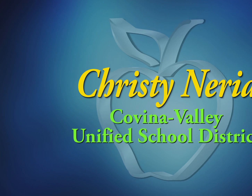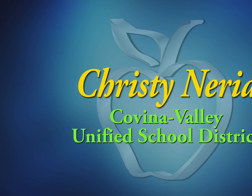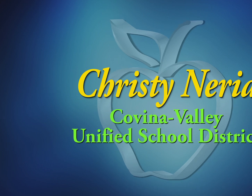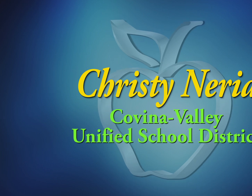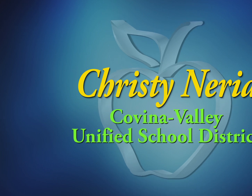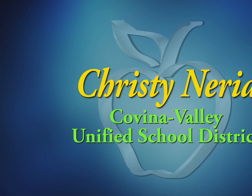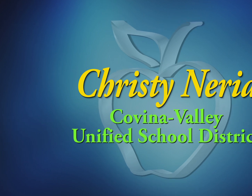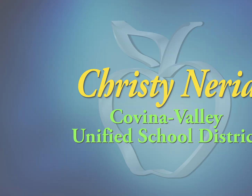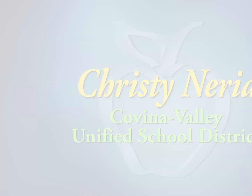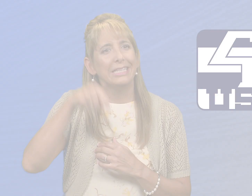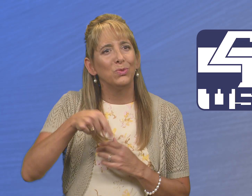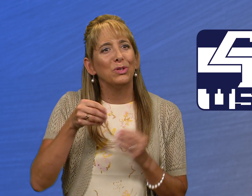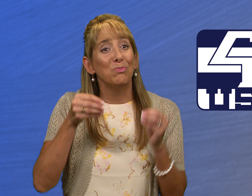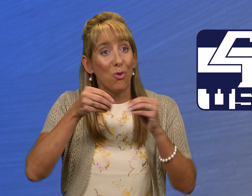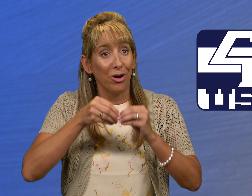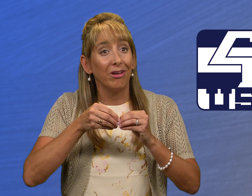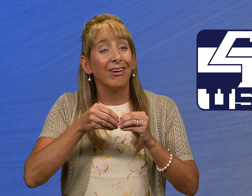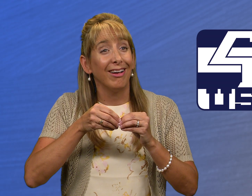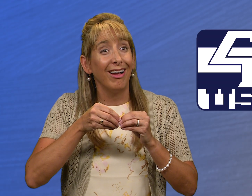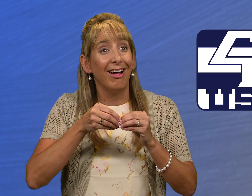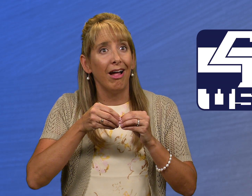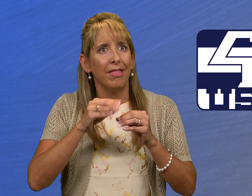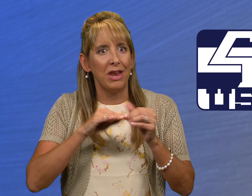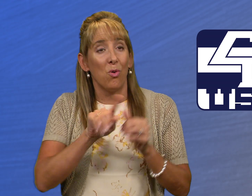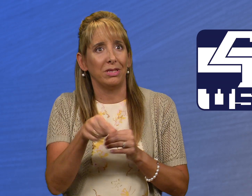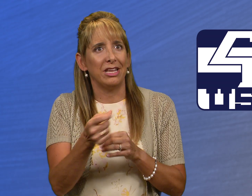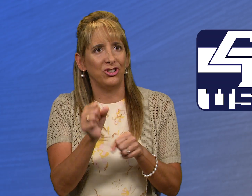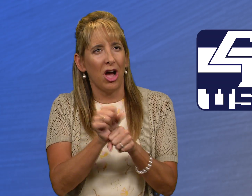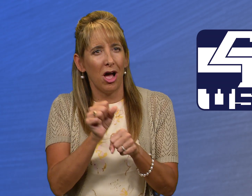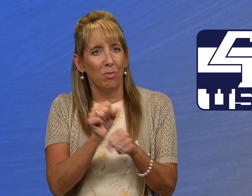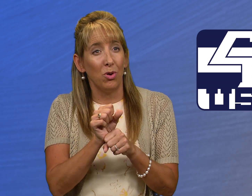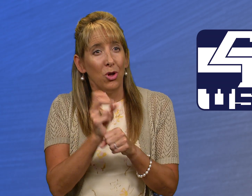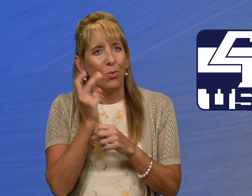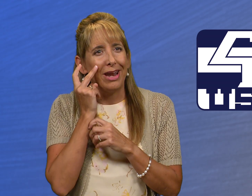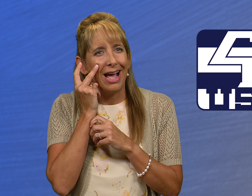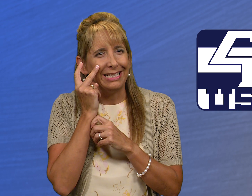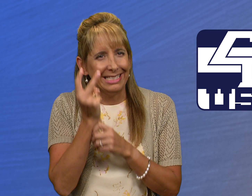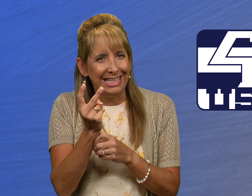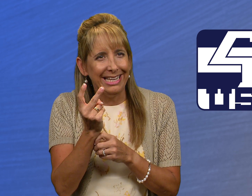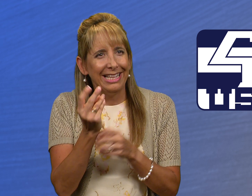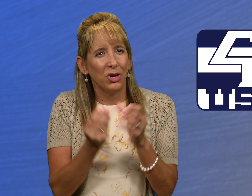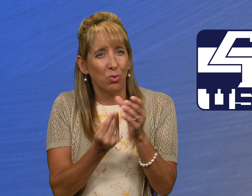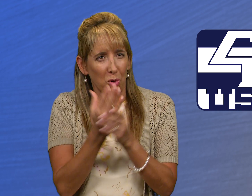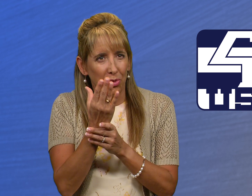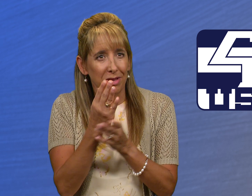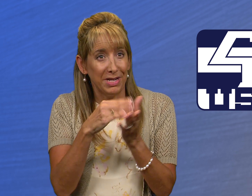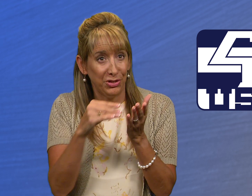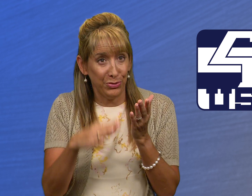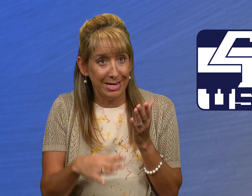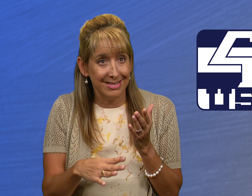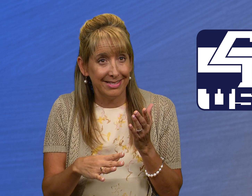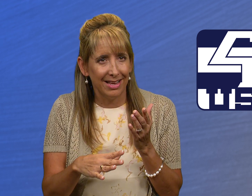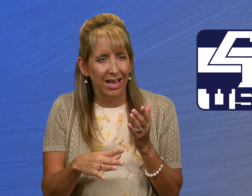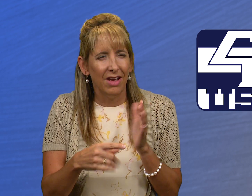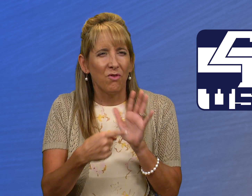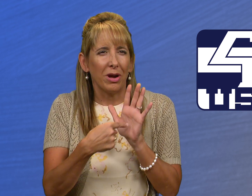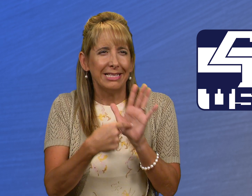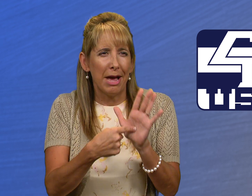I realized this was more than only a job when I see the growth in my students. For example,